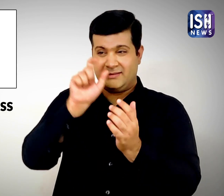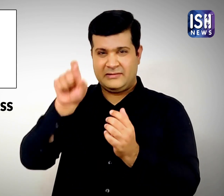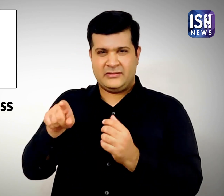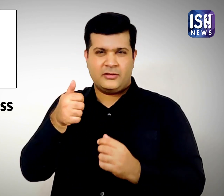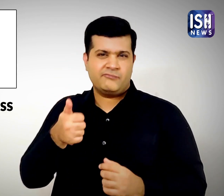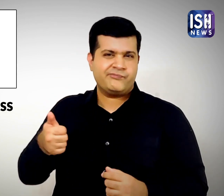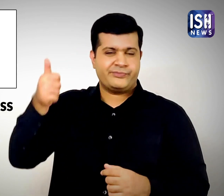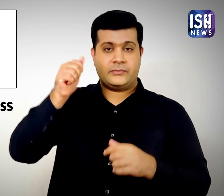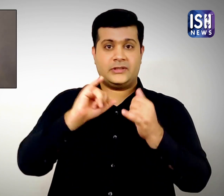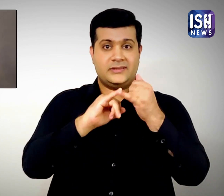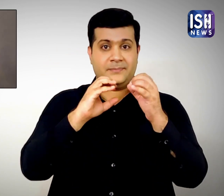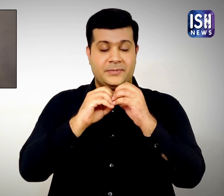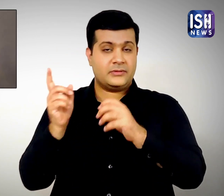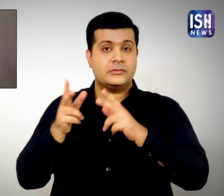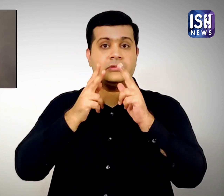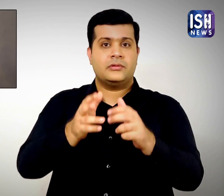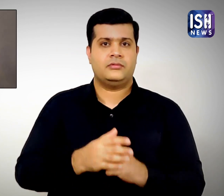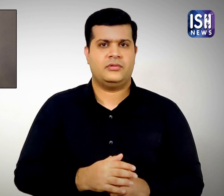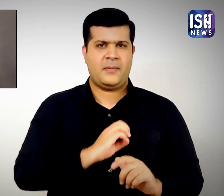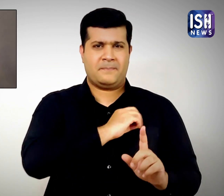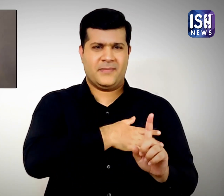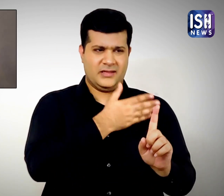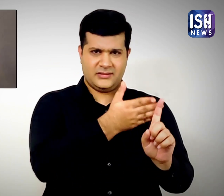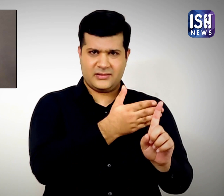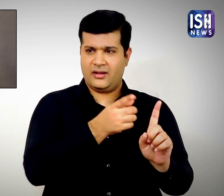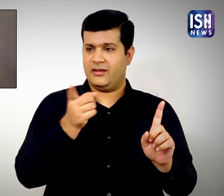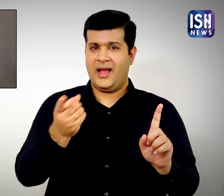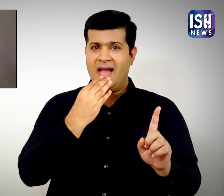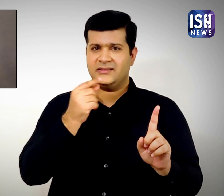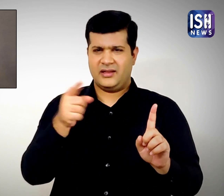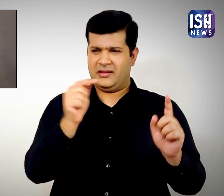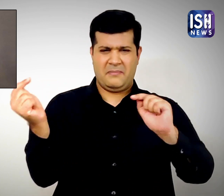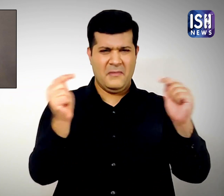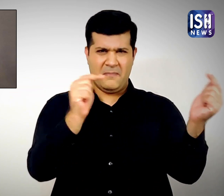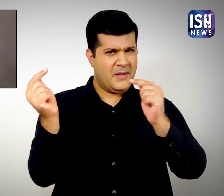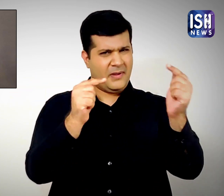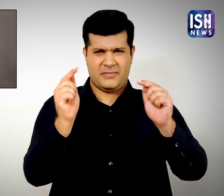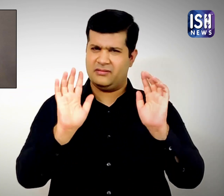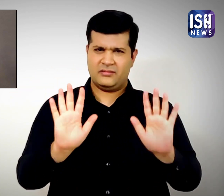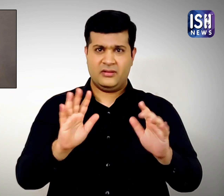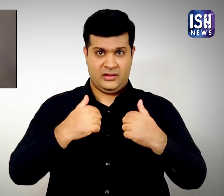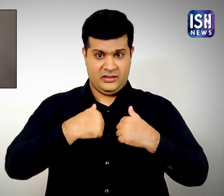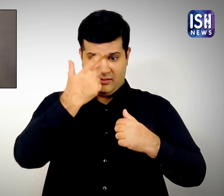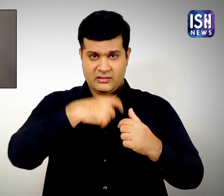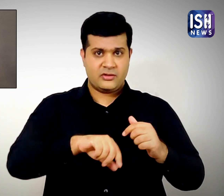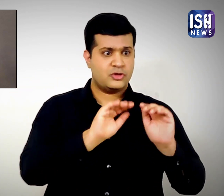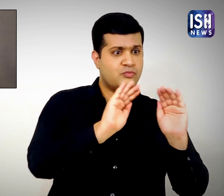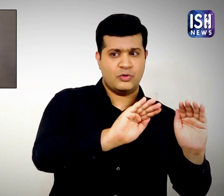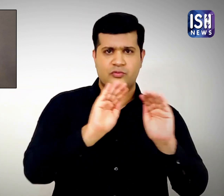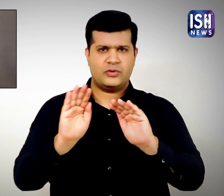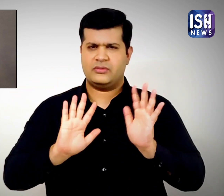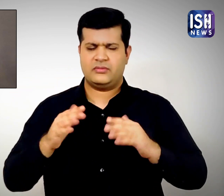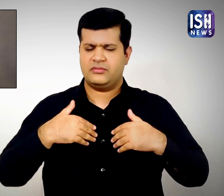Associated Press head, Sally Busby, said, We are not supporting either Israel or Palestine in this conflict.